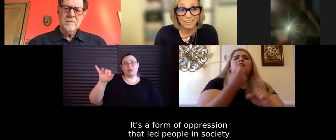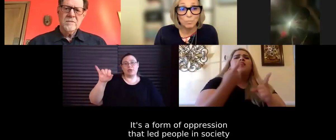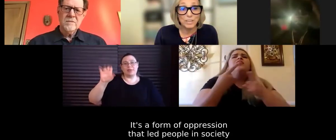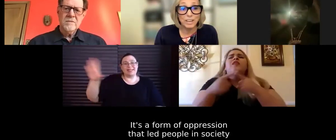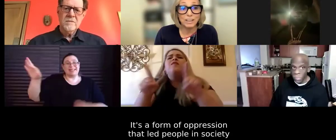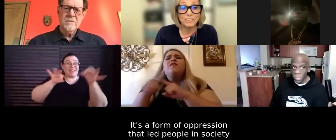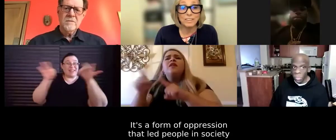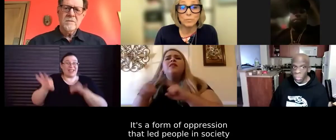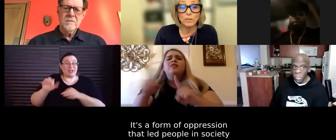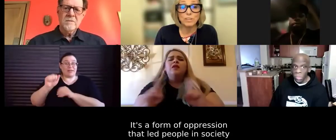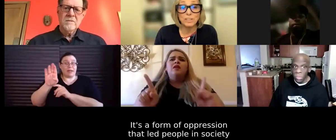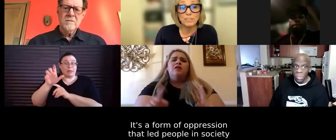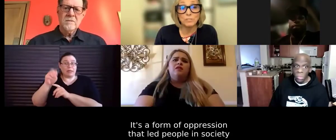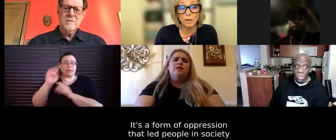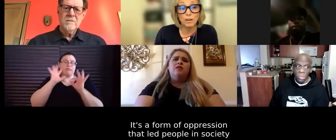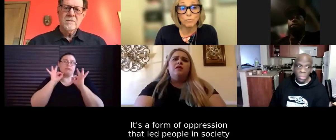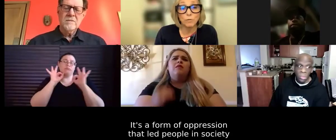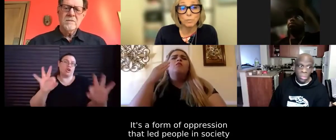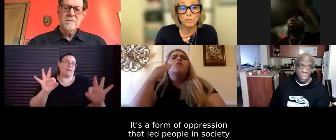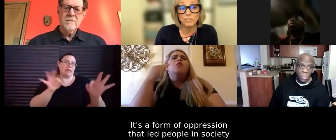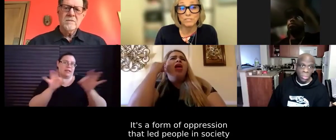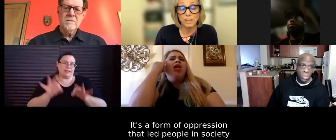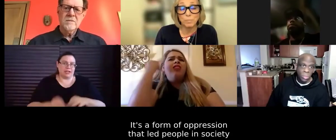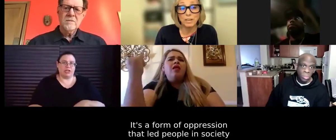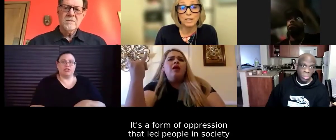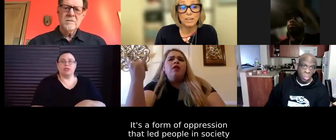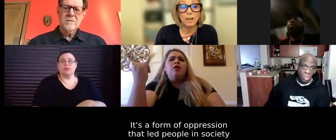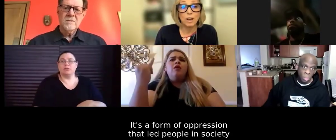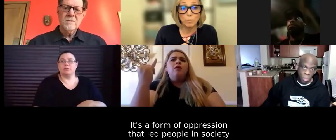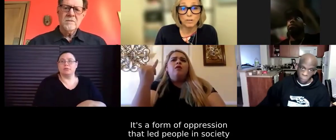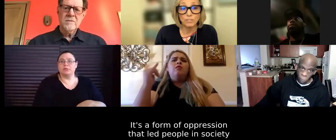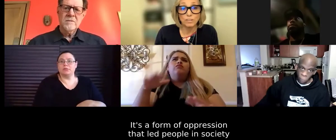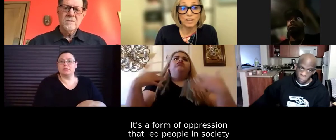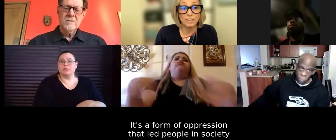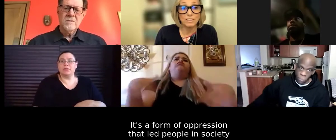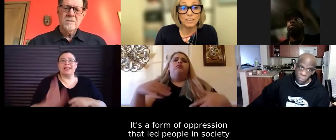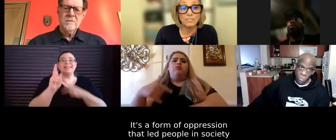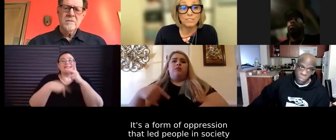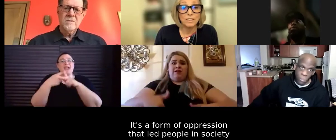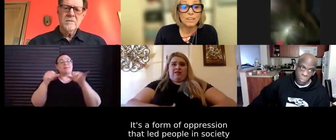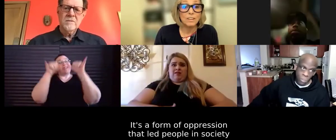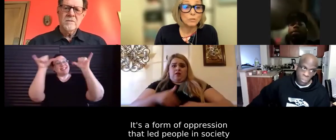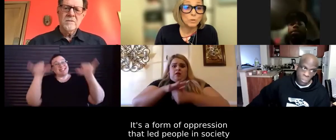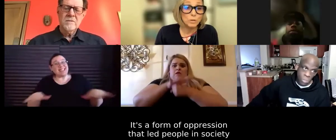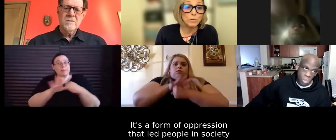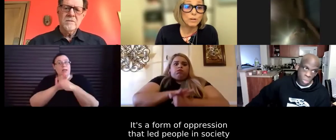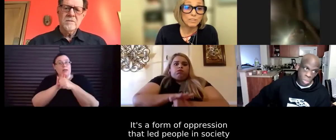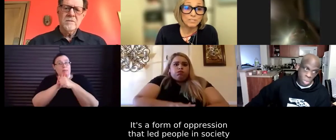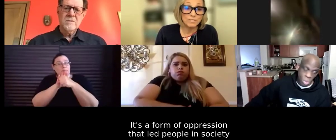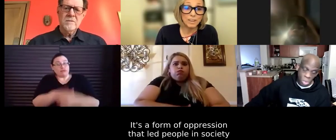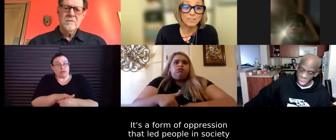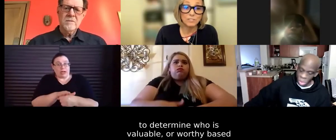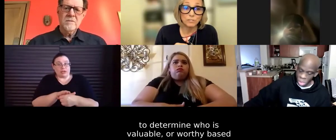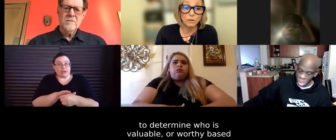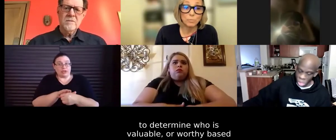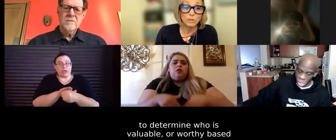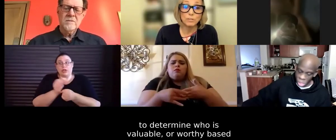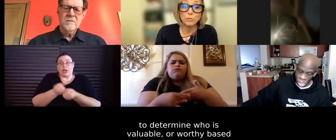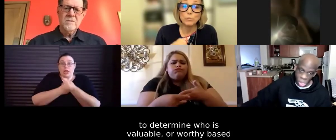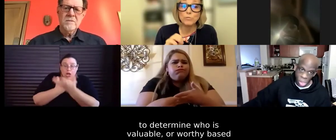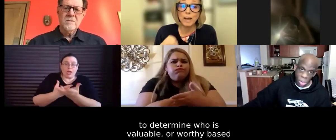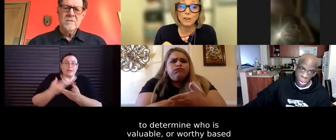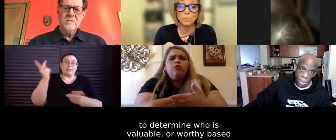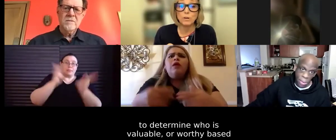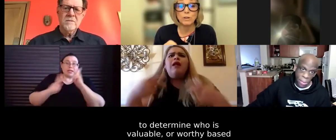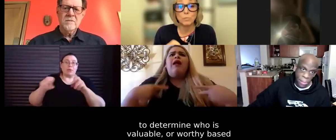because it really is about a form of systemic oppression that leads to people and societies determining